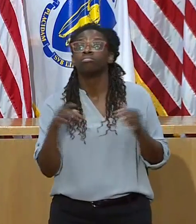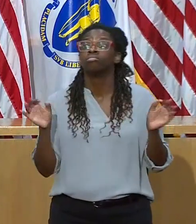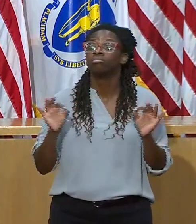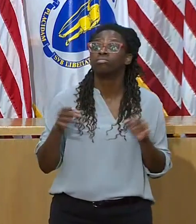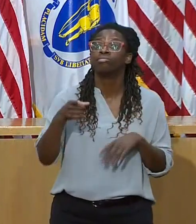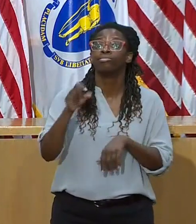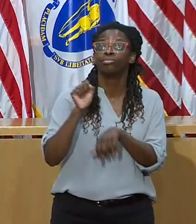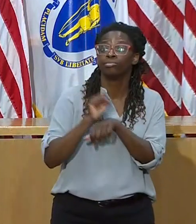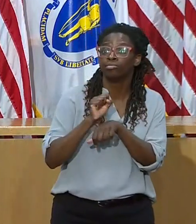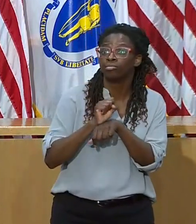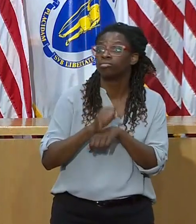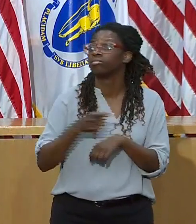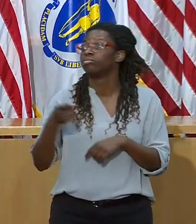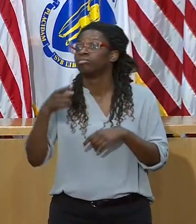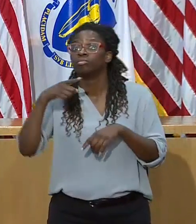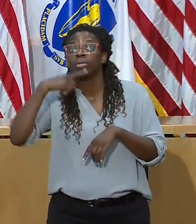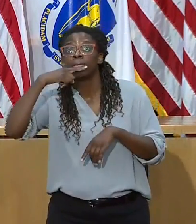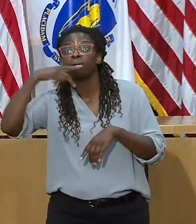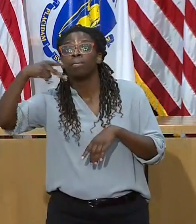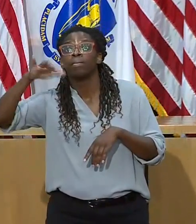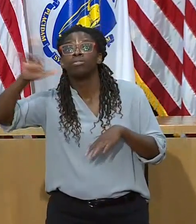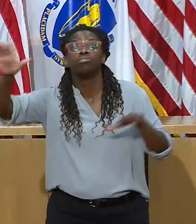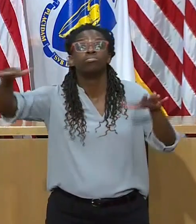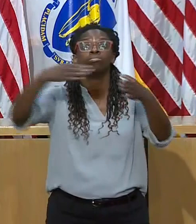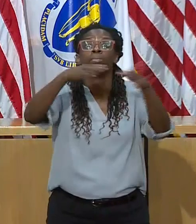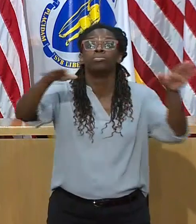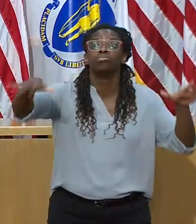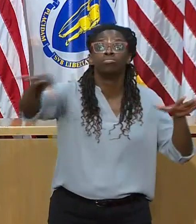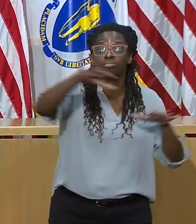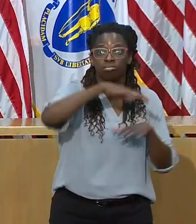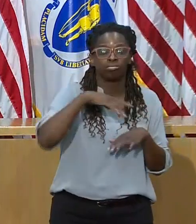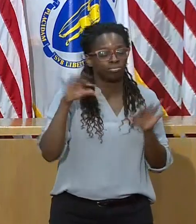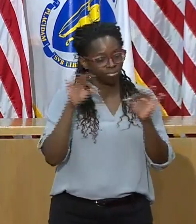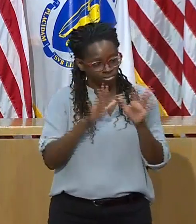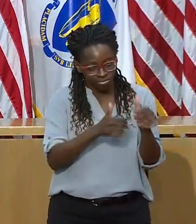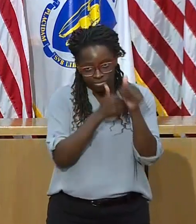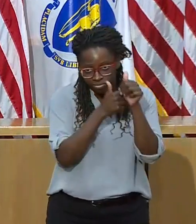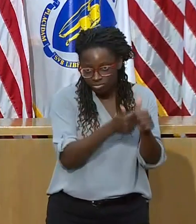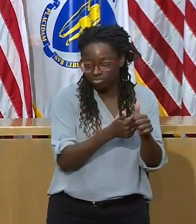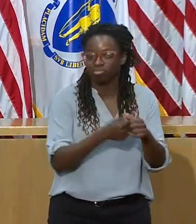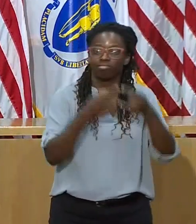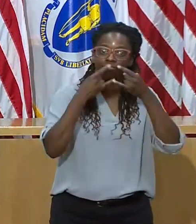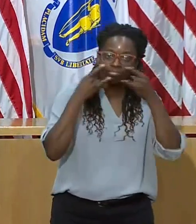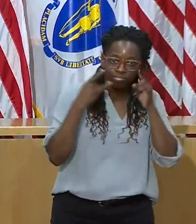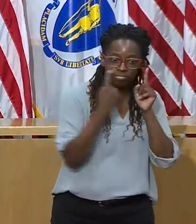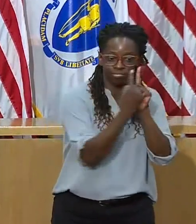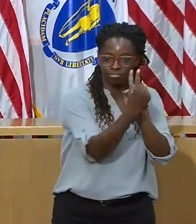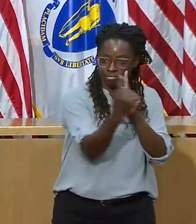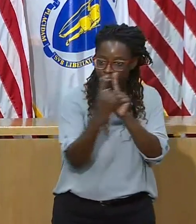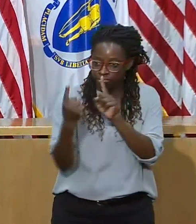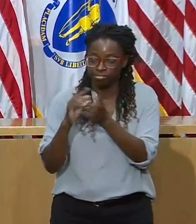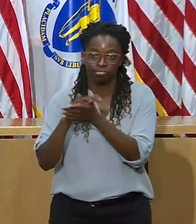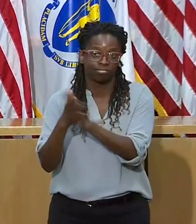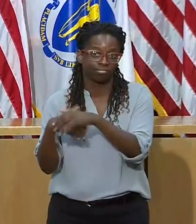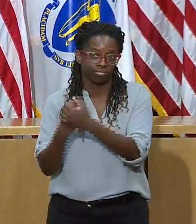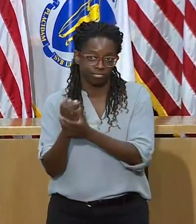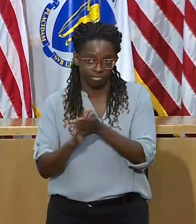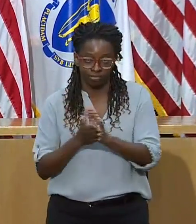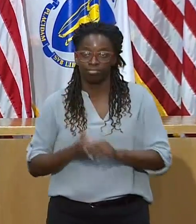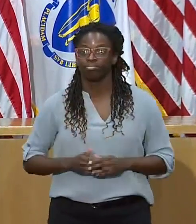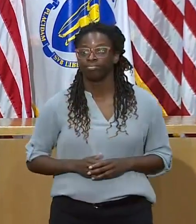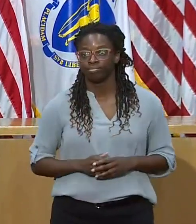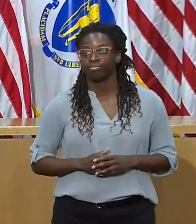every single day. But we also need your vigilance and your focus in smaller, less formal settings,